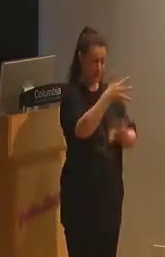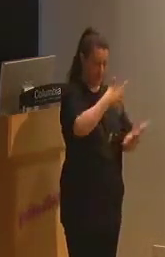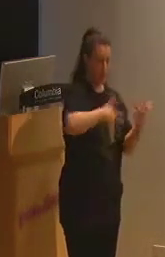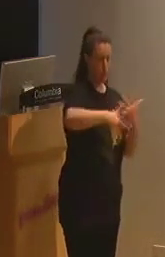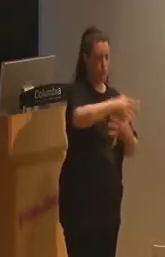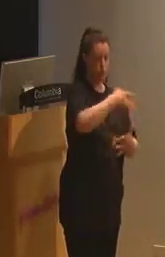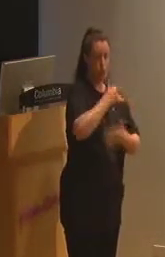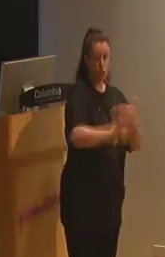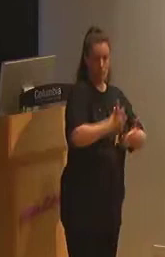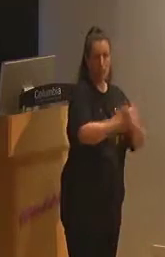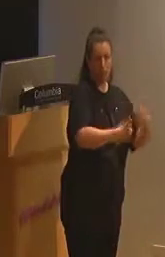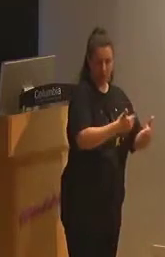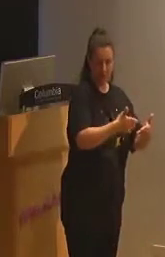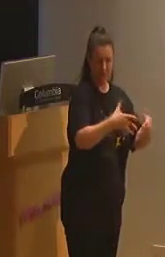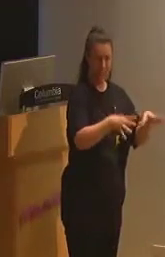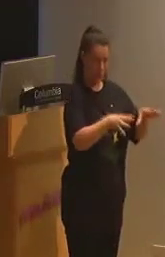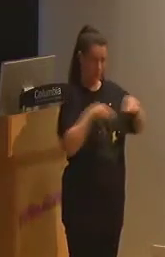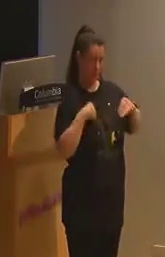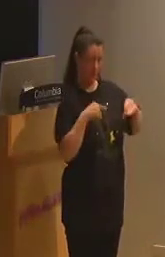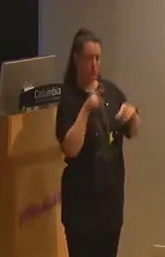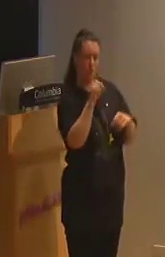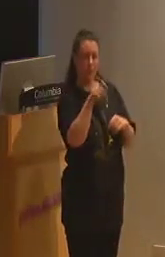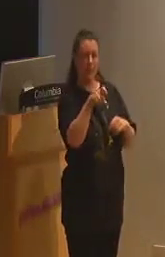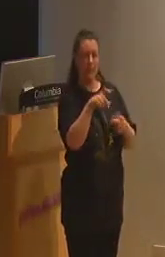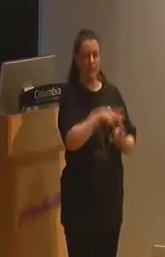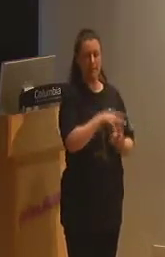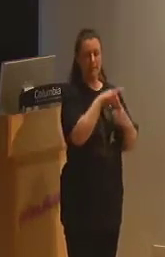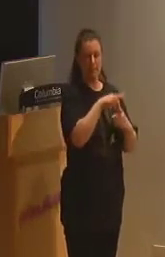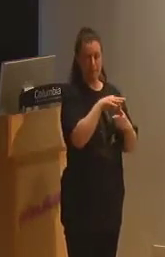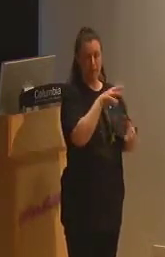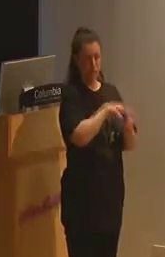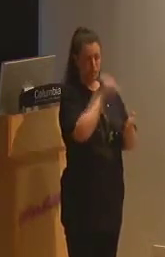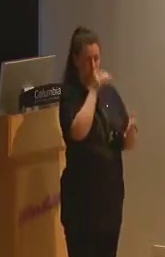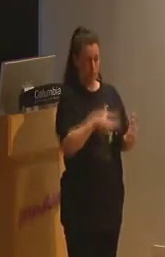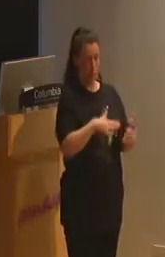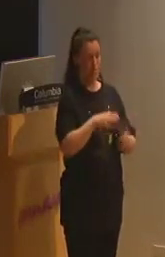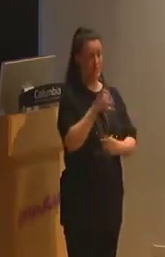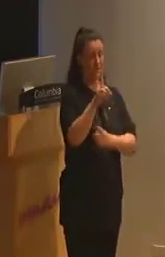needs of students of all abilities and capabilities. Danielle Mazur.